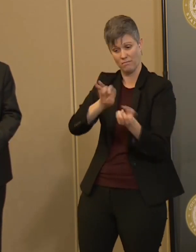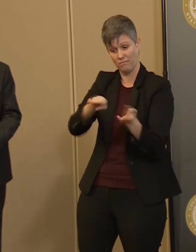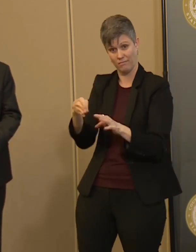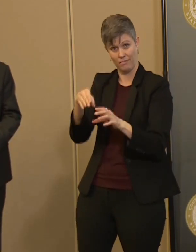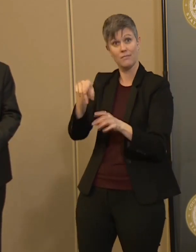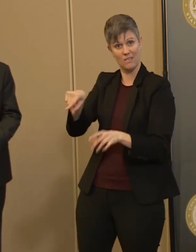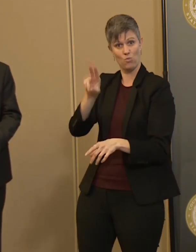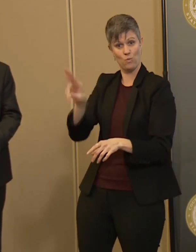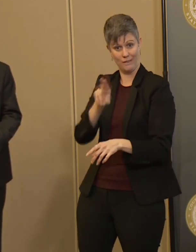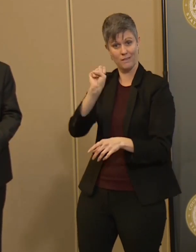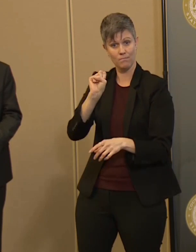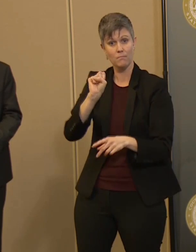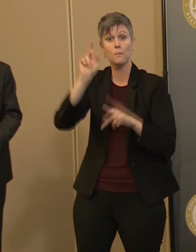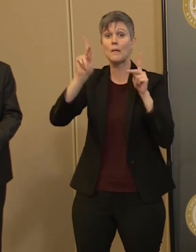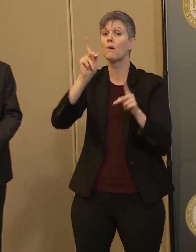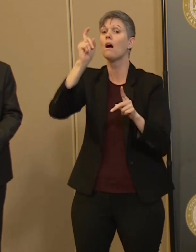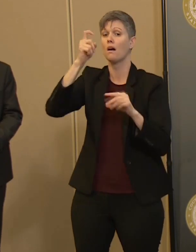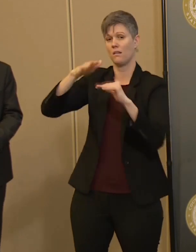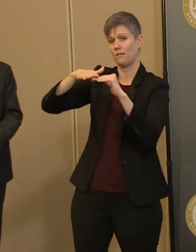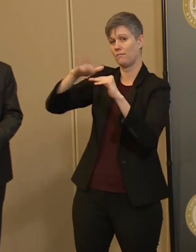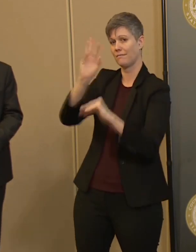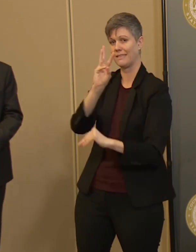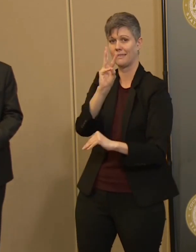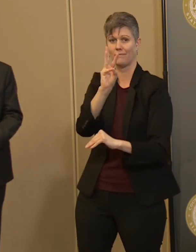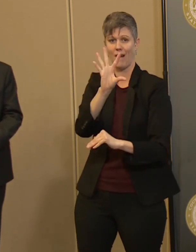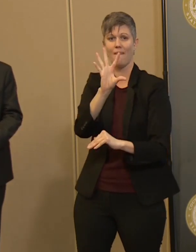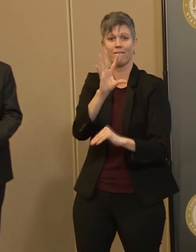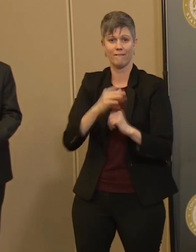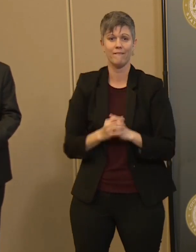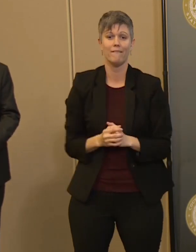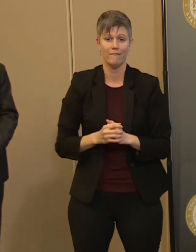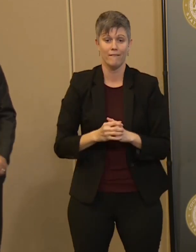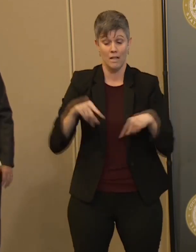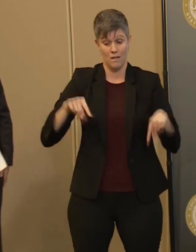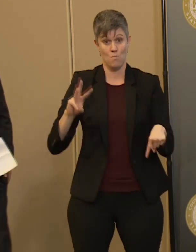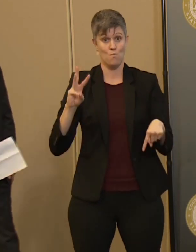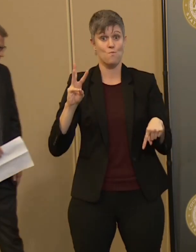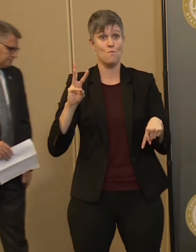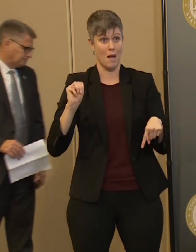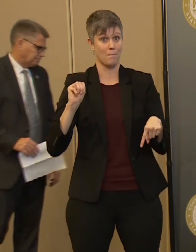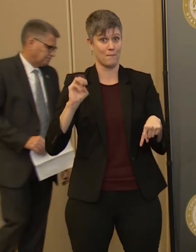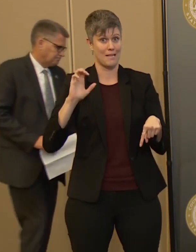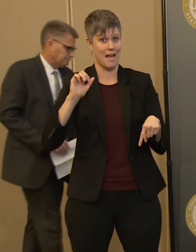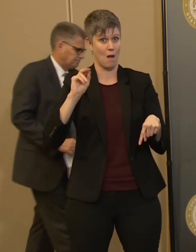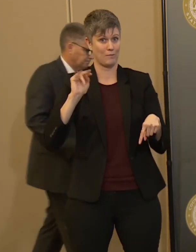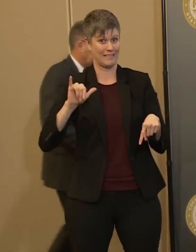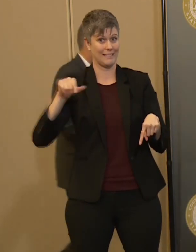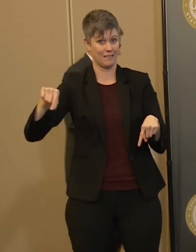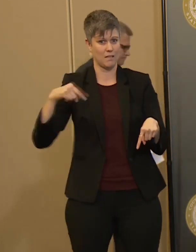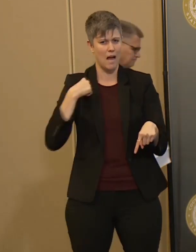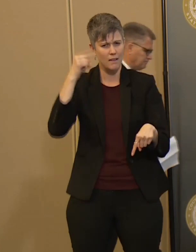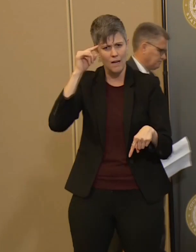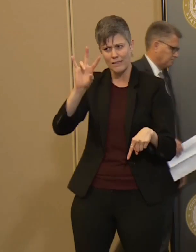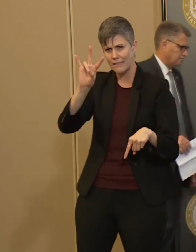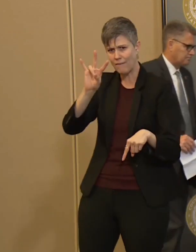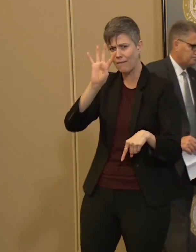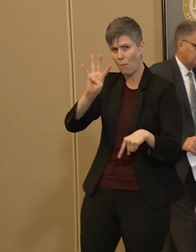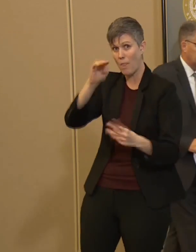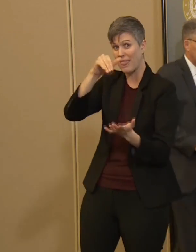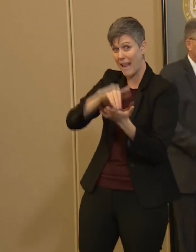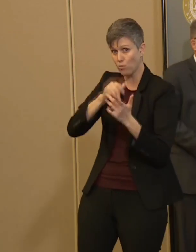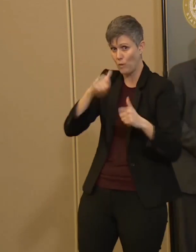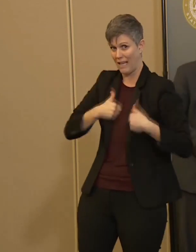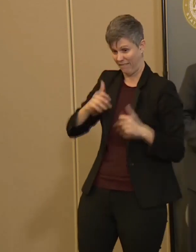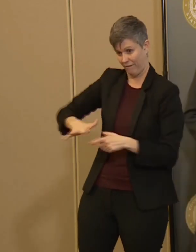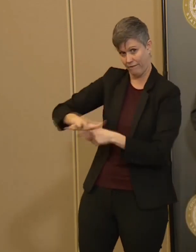persons over the age of 65. In Williamson County, we have 74,000 residents who